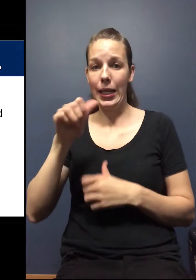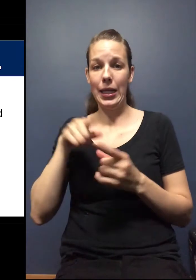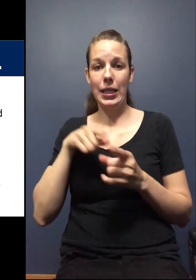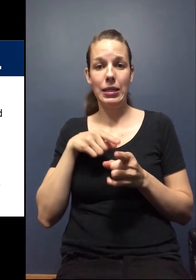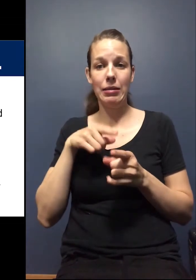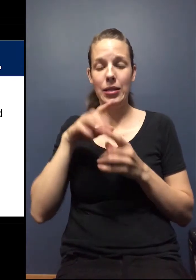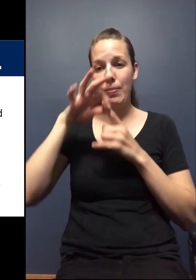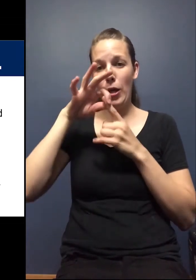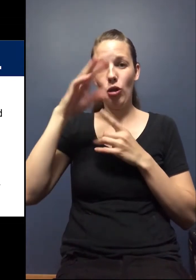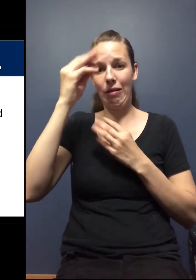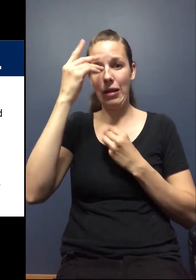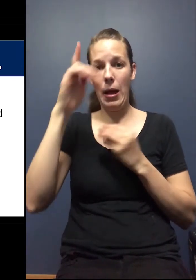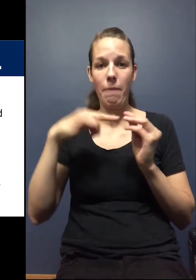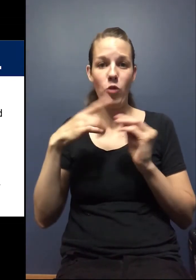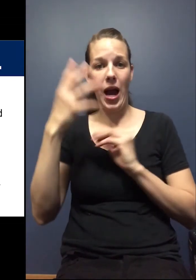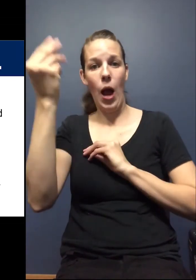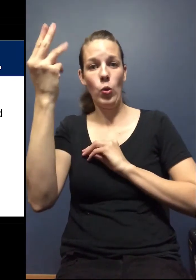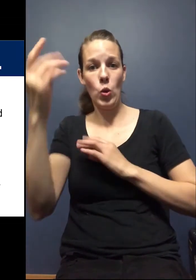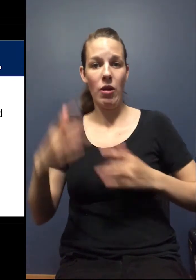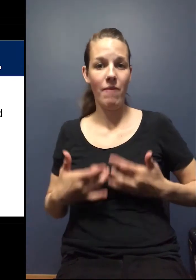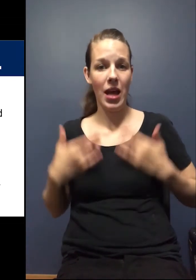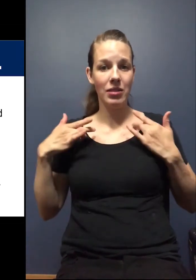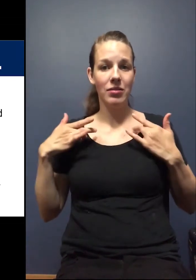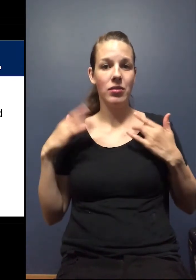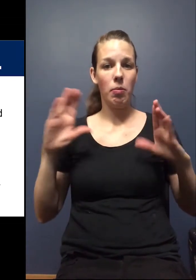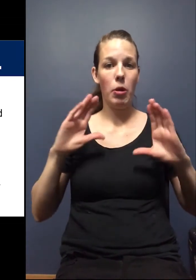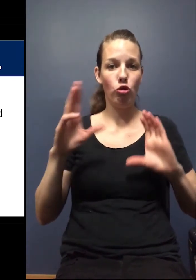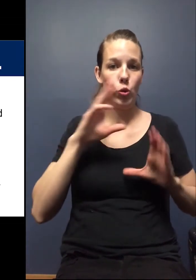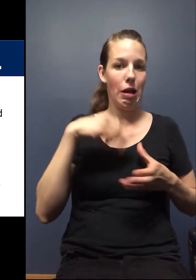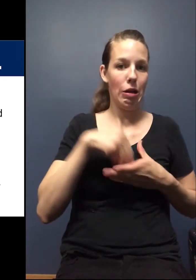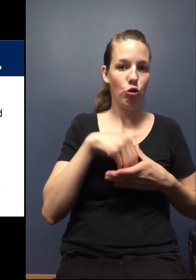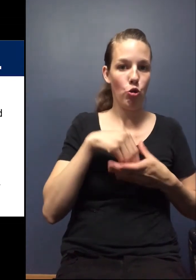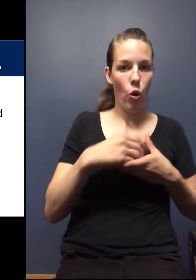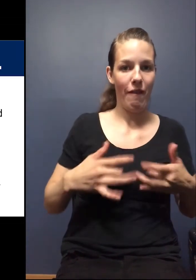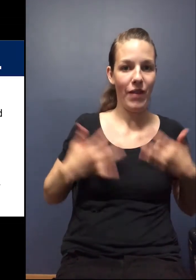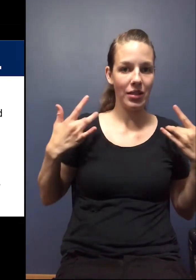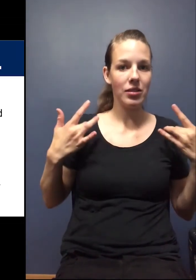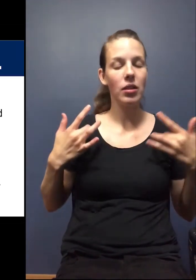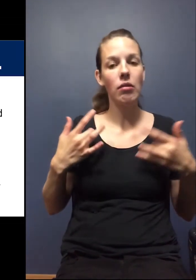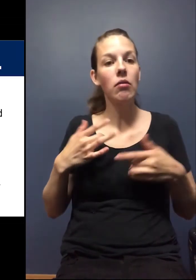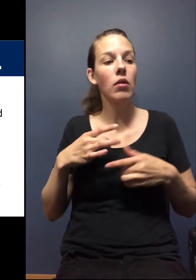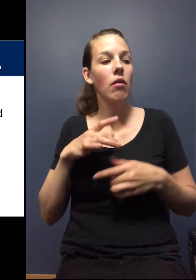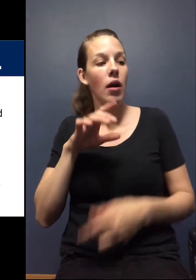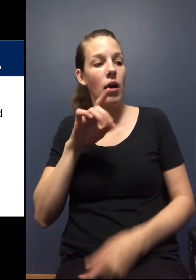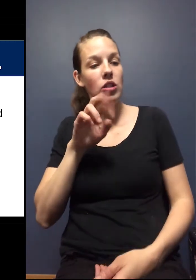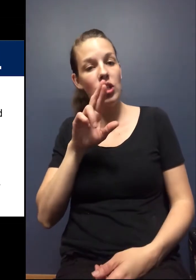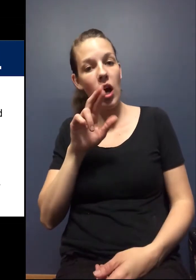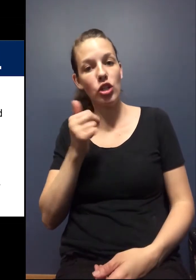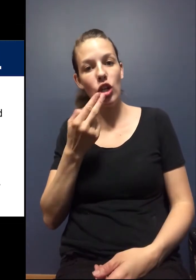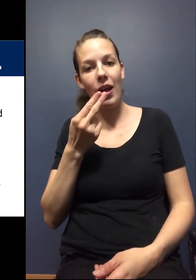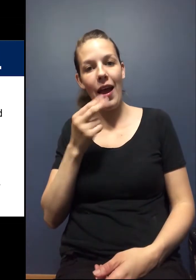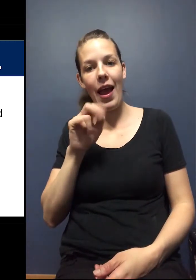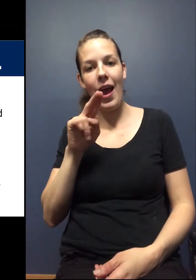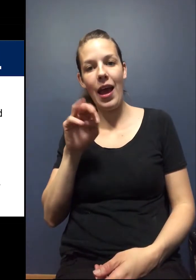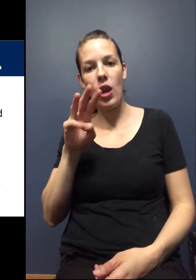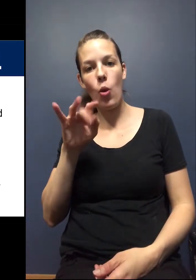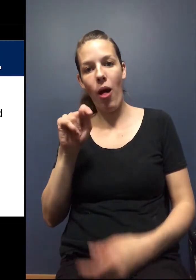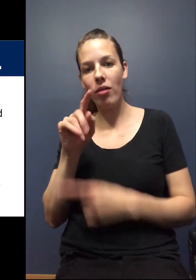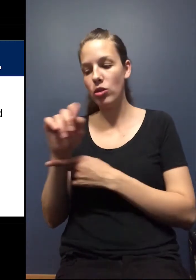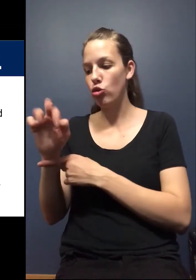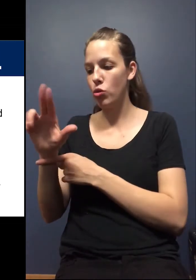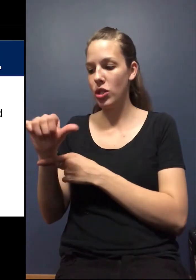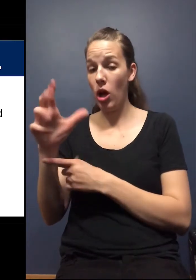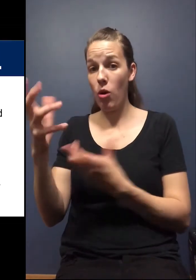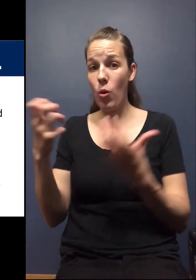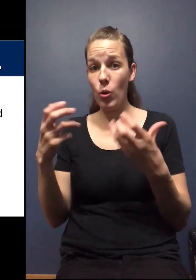special considerations for outdoor events versus indoor events? Um, and if either Dr. Hanewalt or Tricia want to